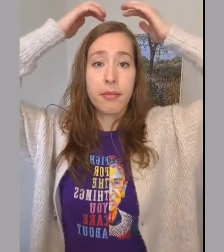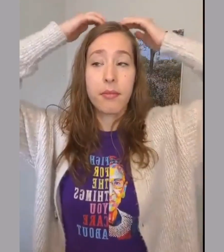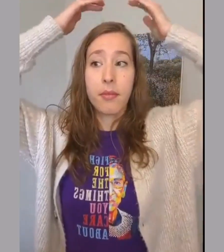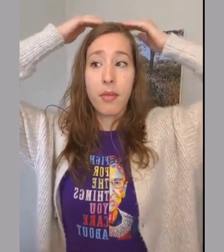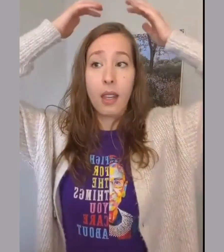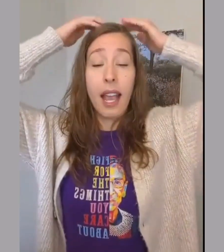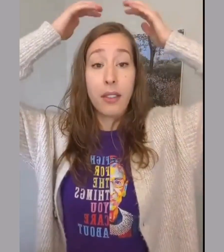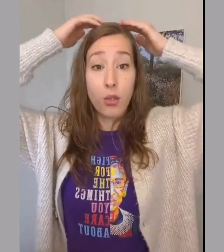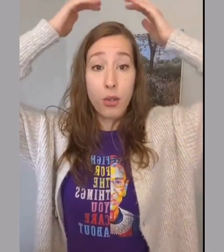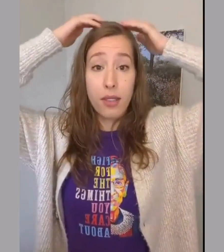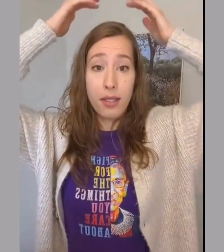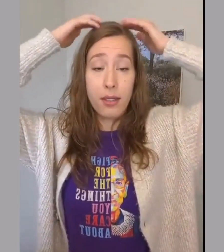And the truth is.